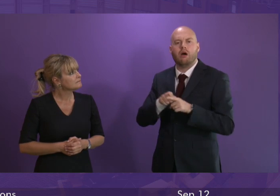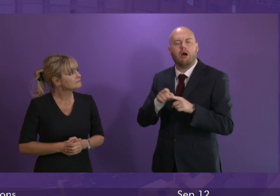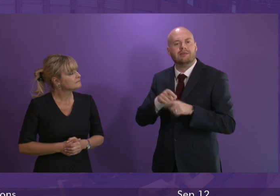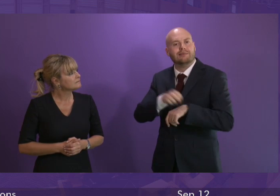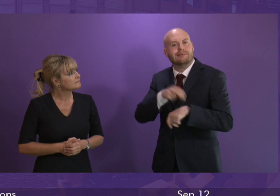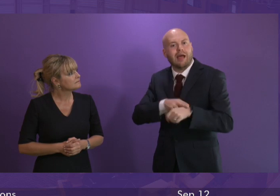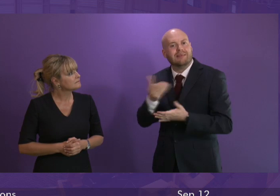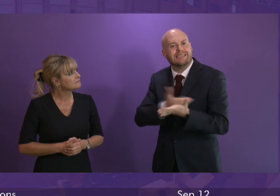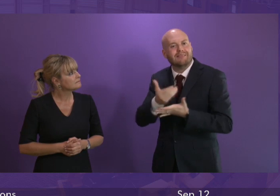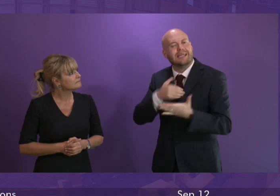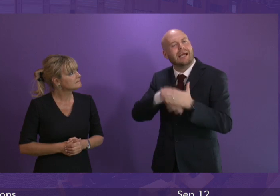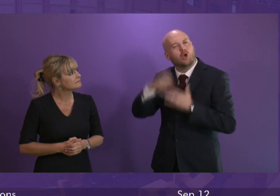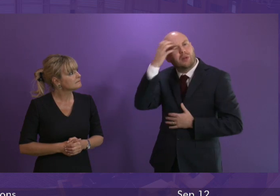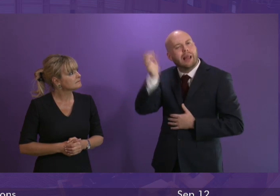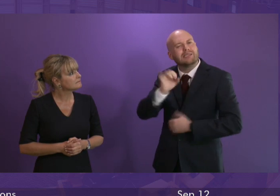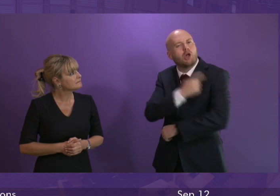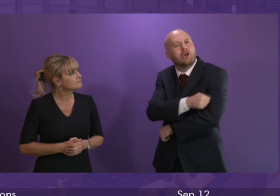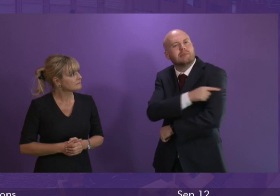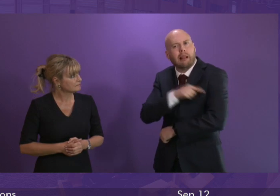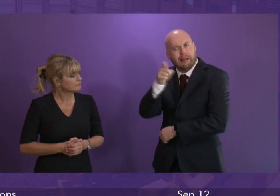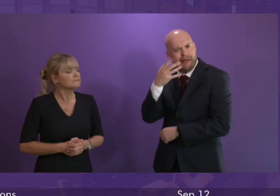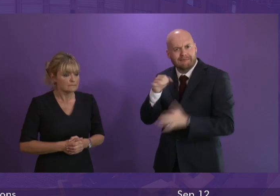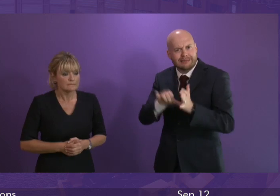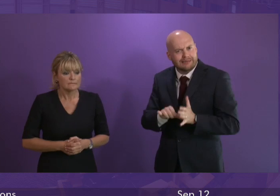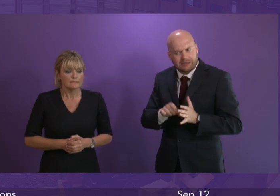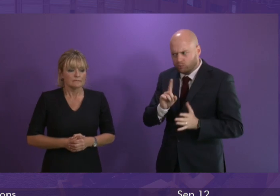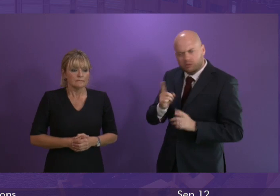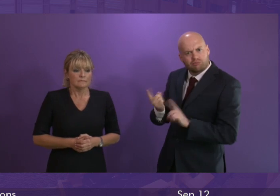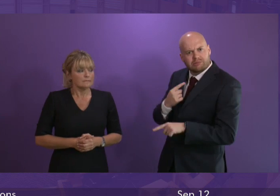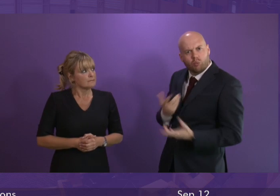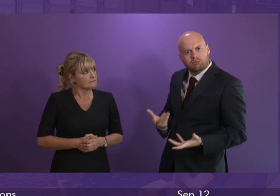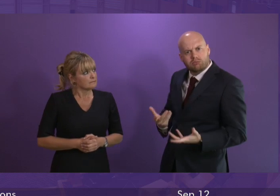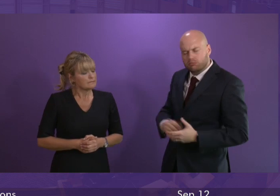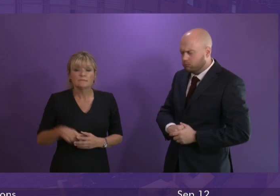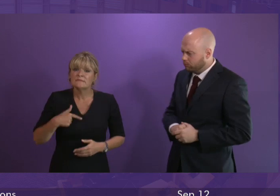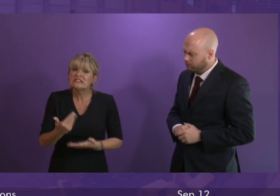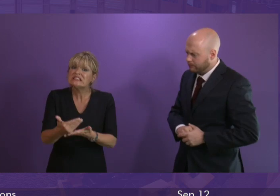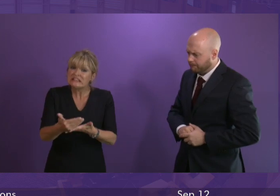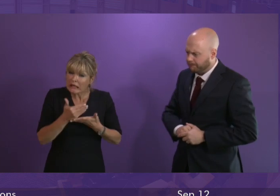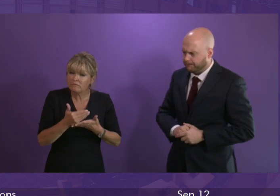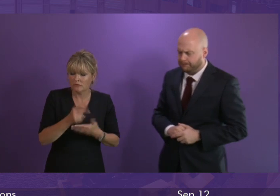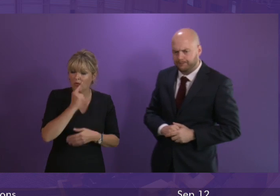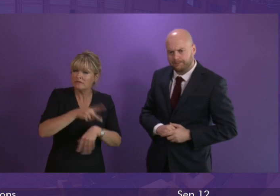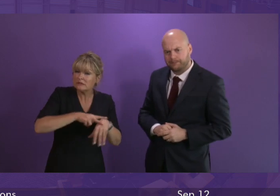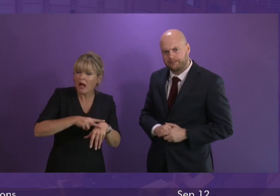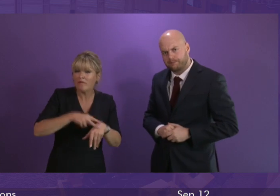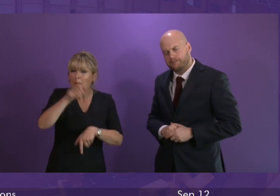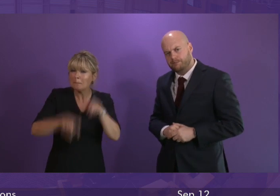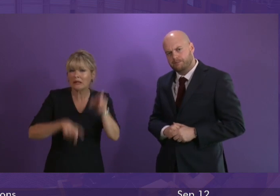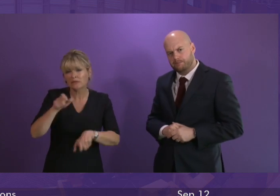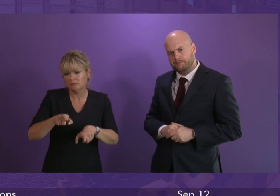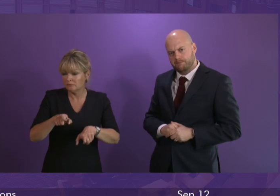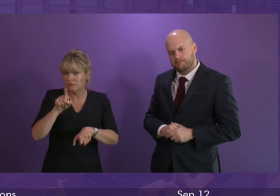Queen Elizabeth University Hospital first minister the safety and well-being of patients the staff at the Queen Elizabeth University Hospital and indeed at all hospitals